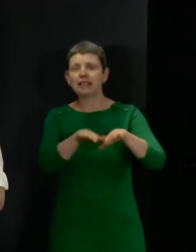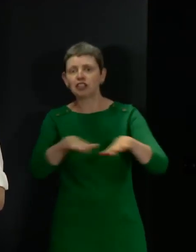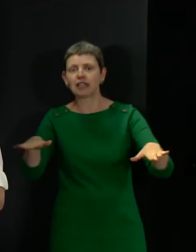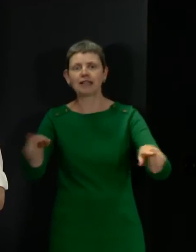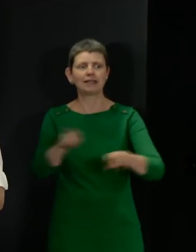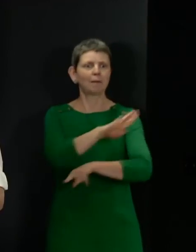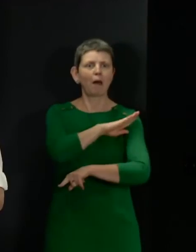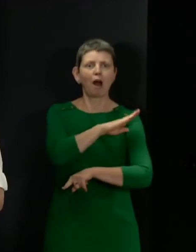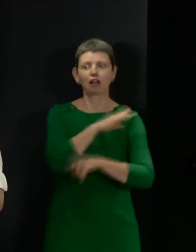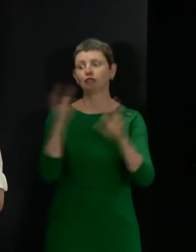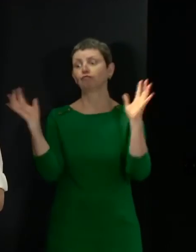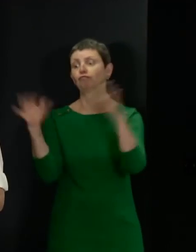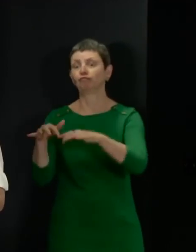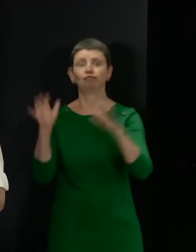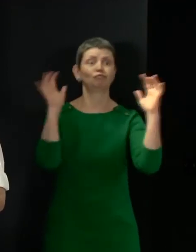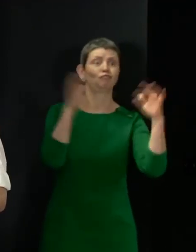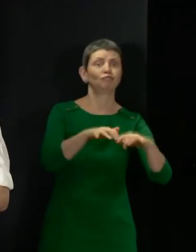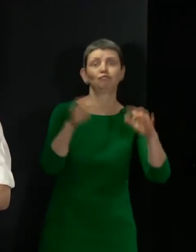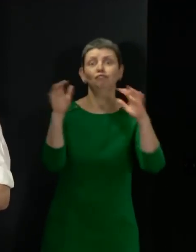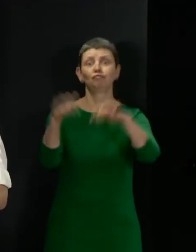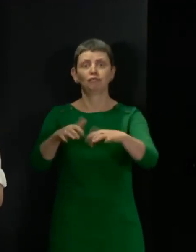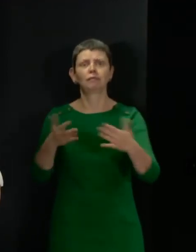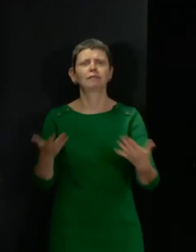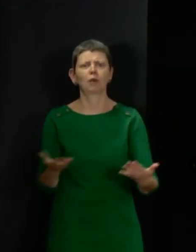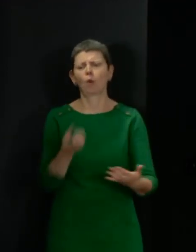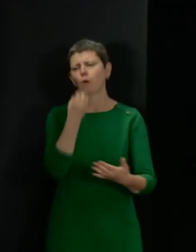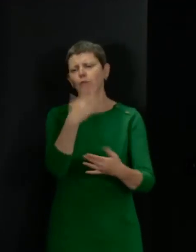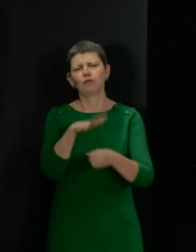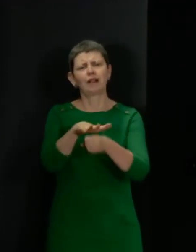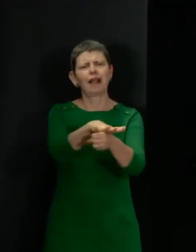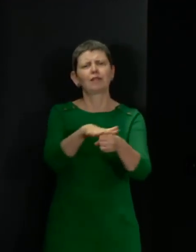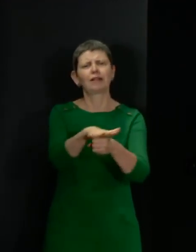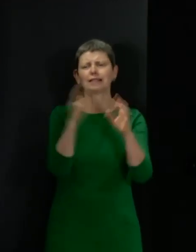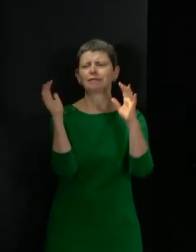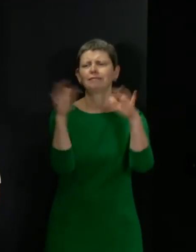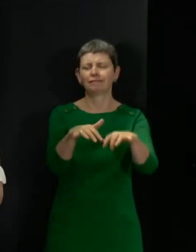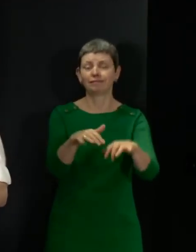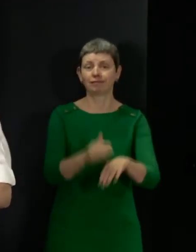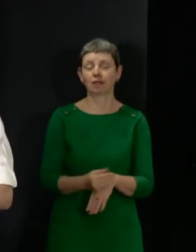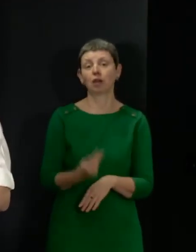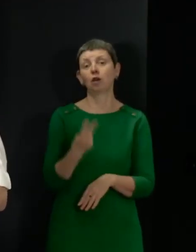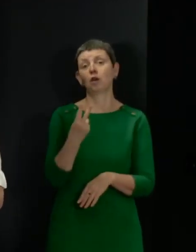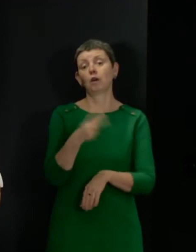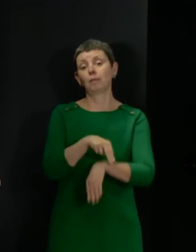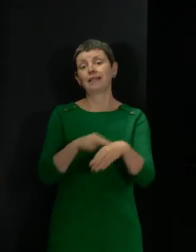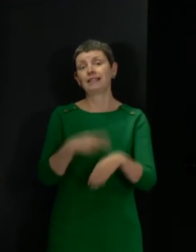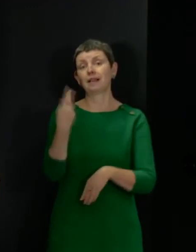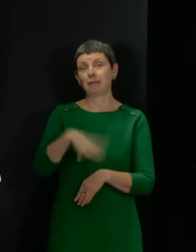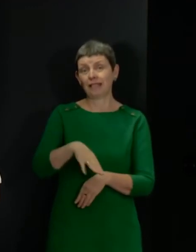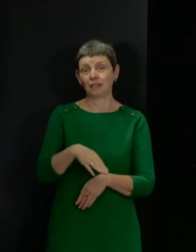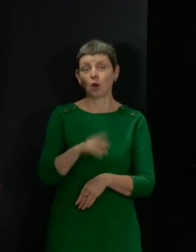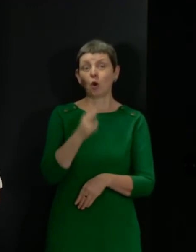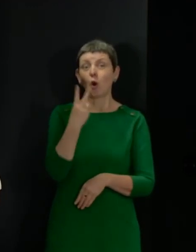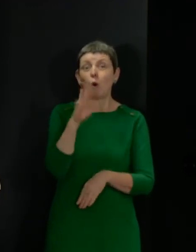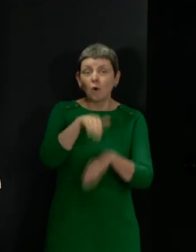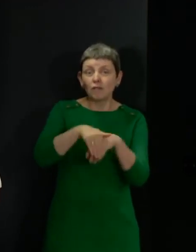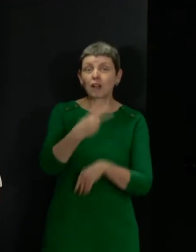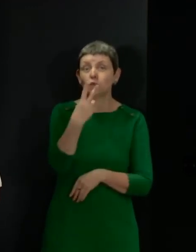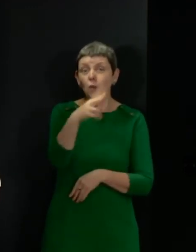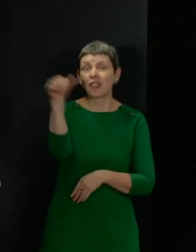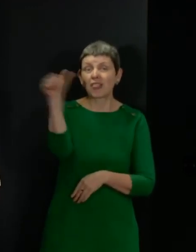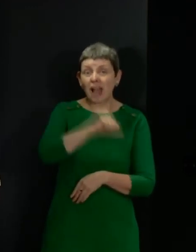were concerning. And policing made over 2,000 separate dispersals over the 72-hour weekend period.